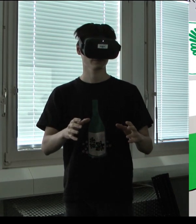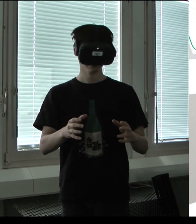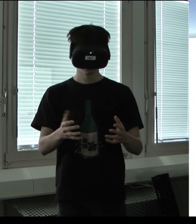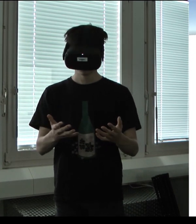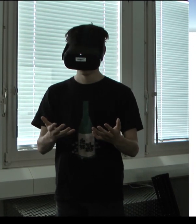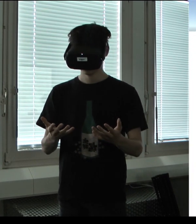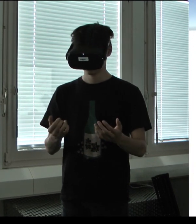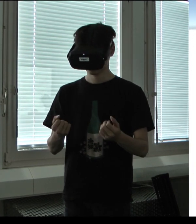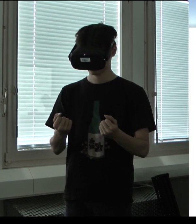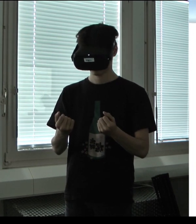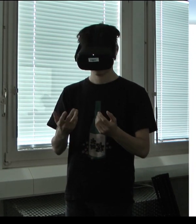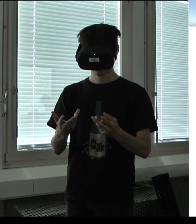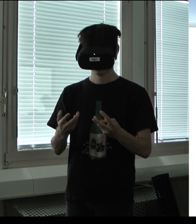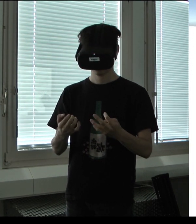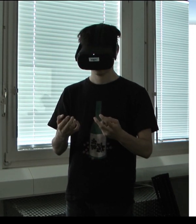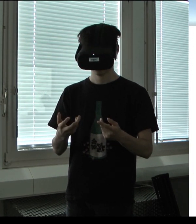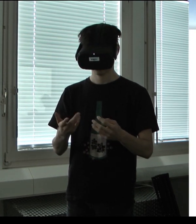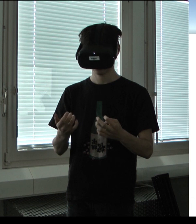the Oculus Hand Tracking SDK, which works quite well.